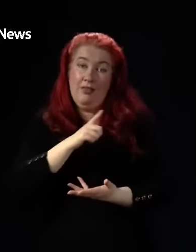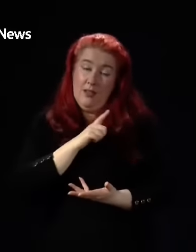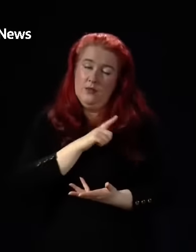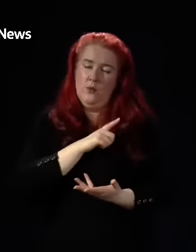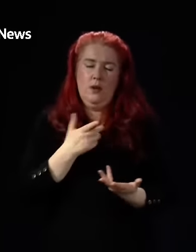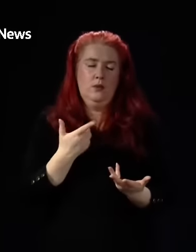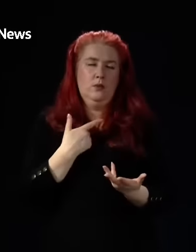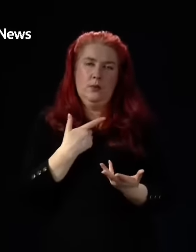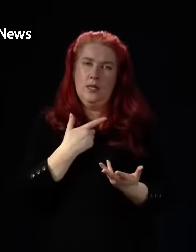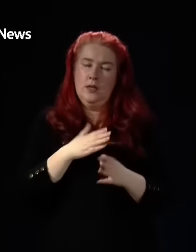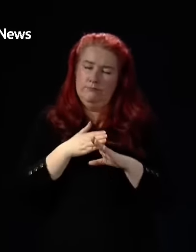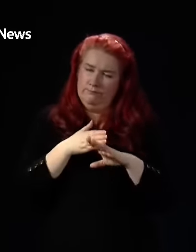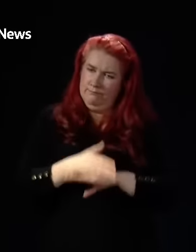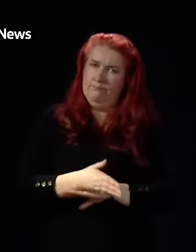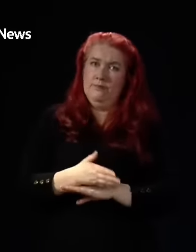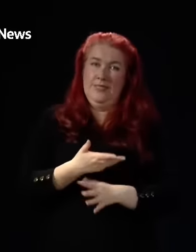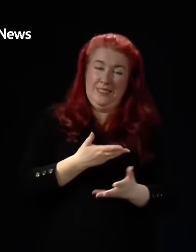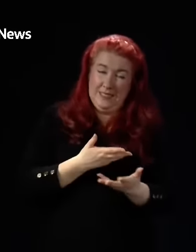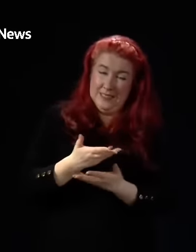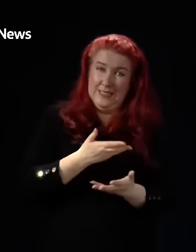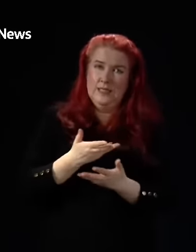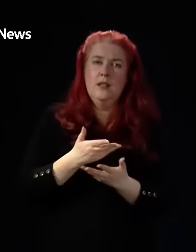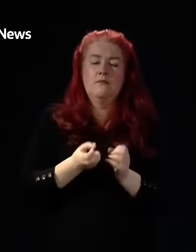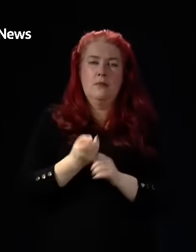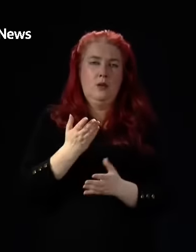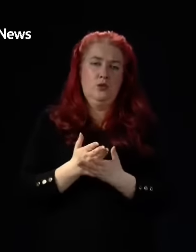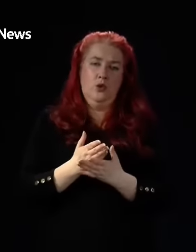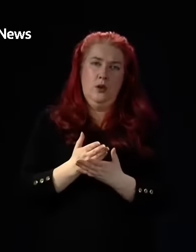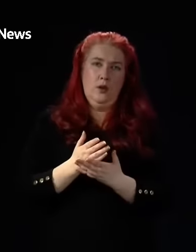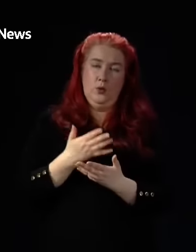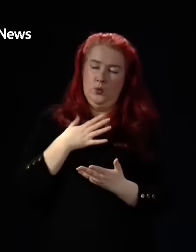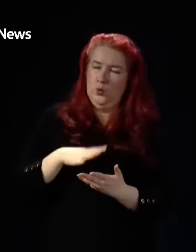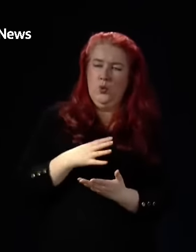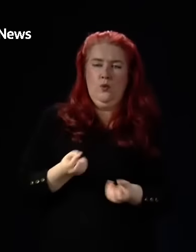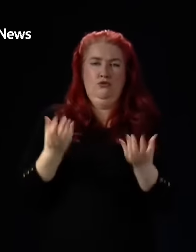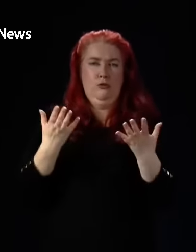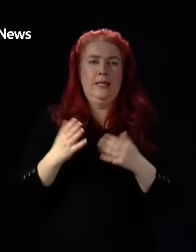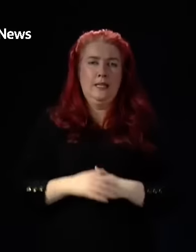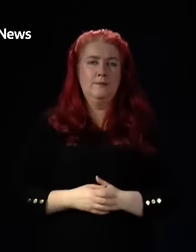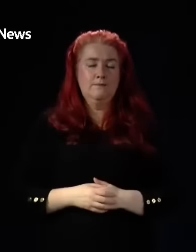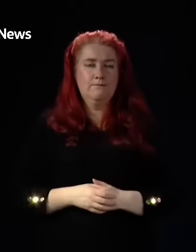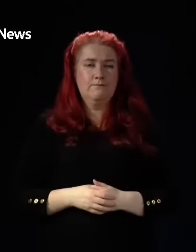and strived so hard to avoid it so far, and will continue to do so.